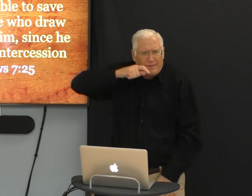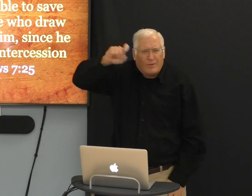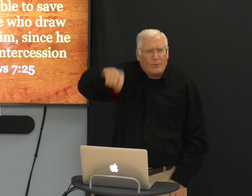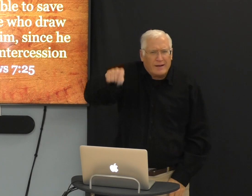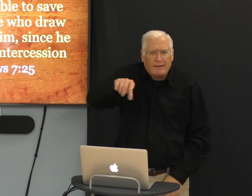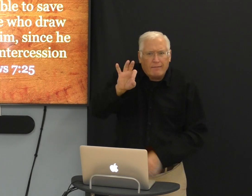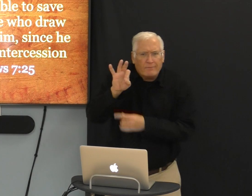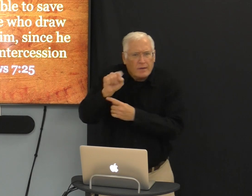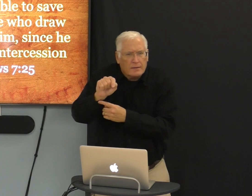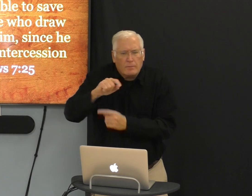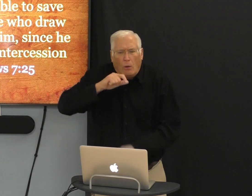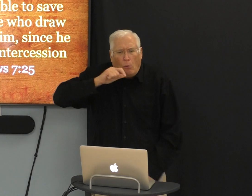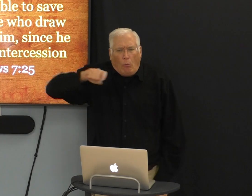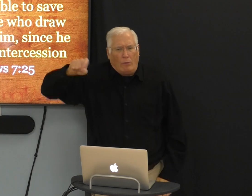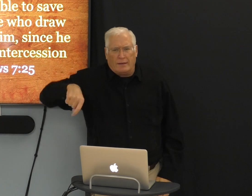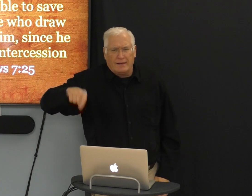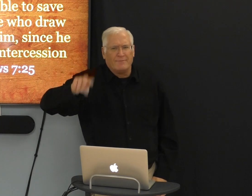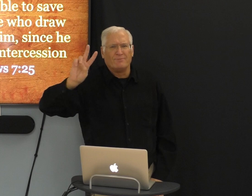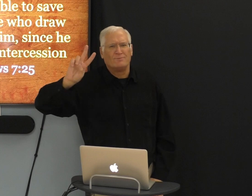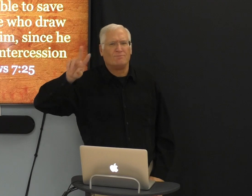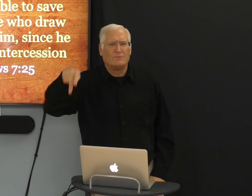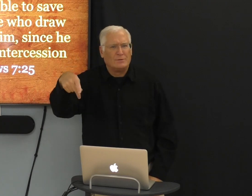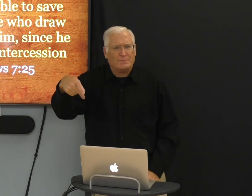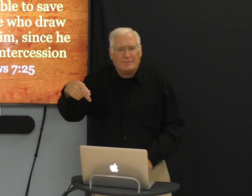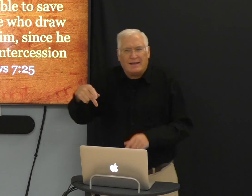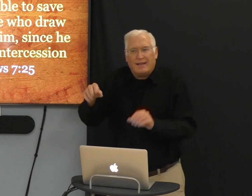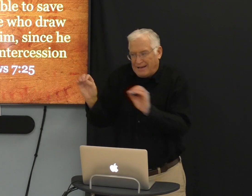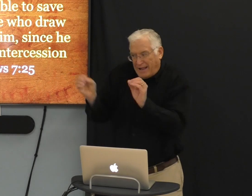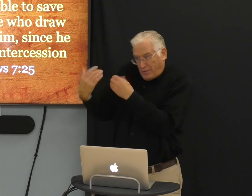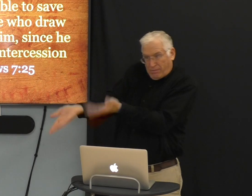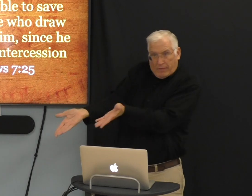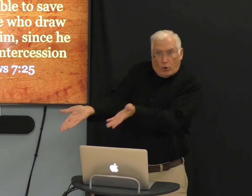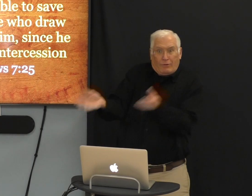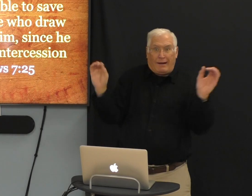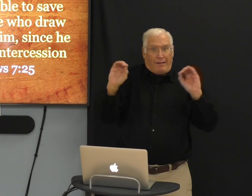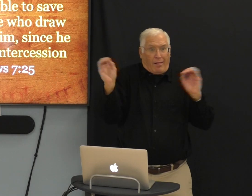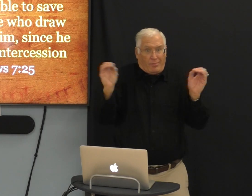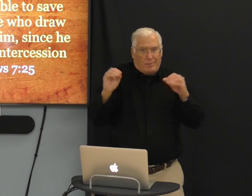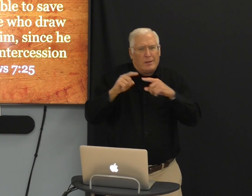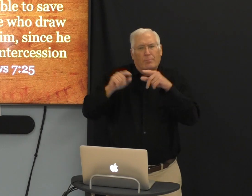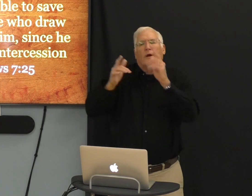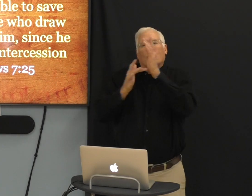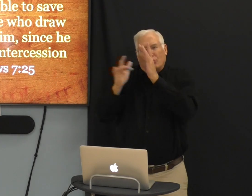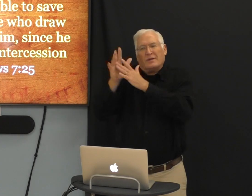You don't have to FaceTime, text, or have video phone. He's right there.